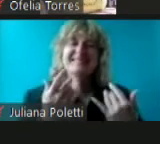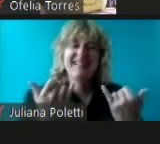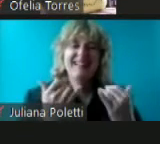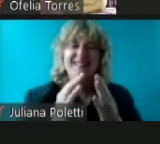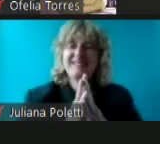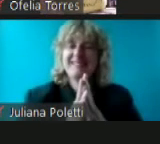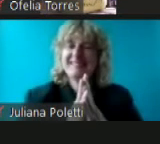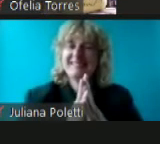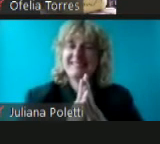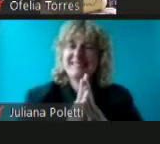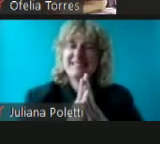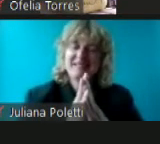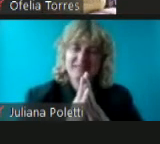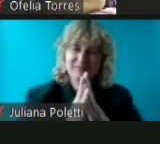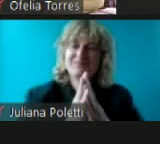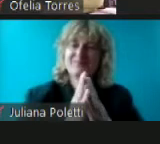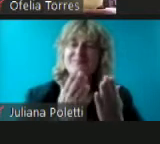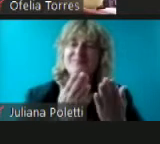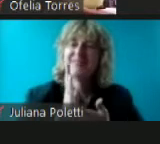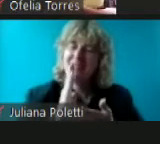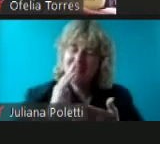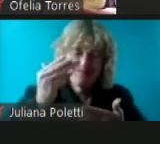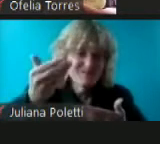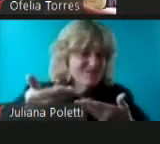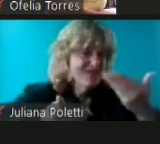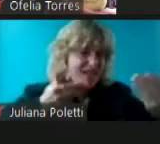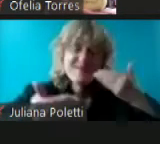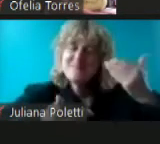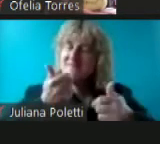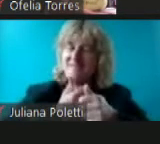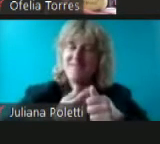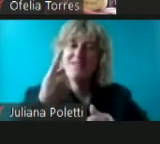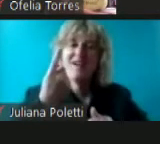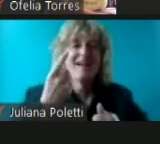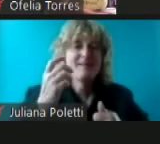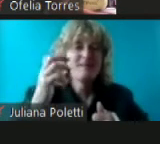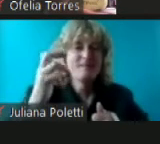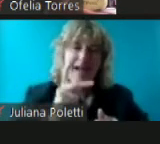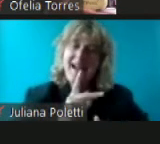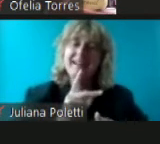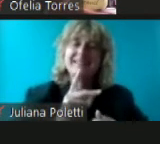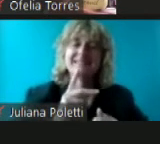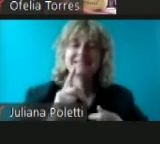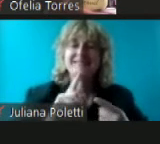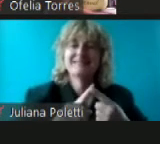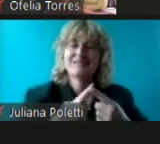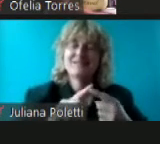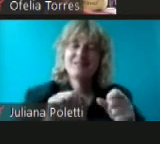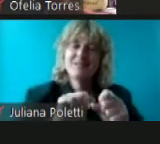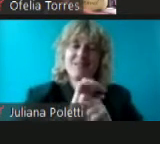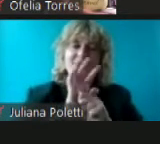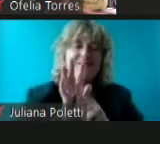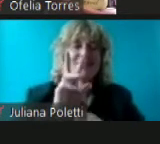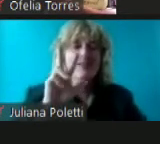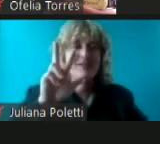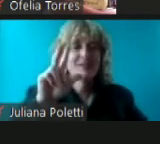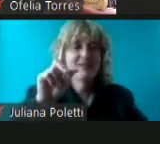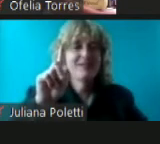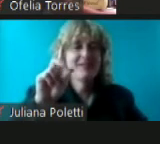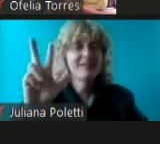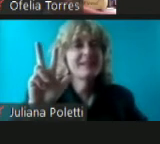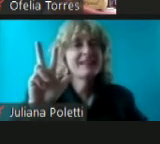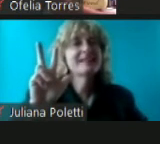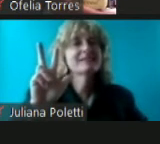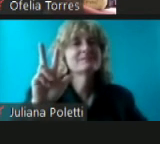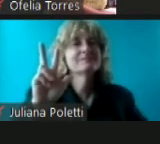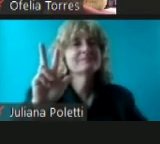all right well welcome everybody back to uh the covid 313 coalition